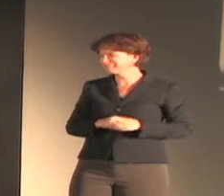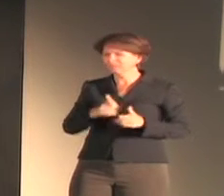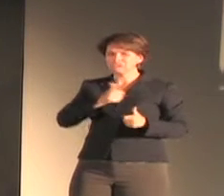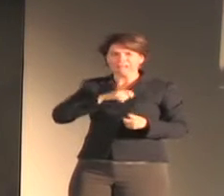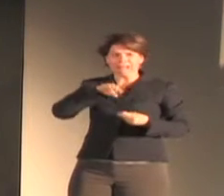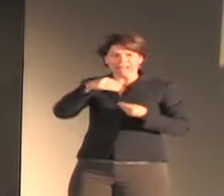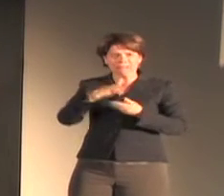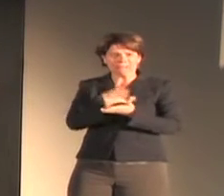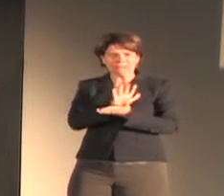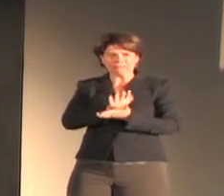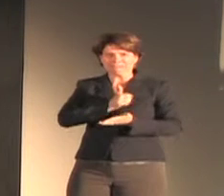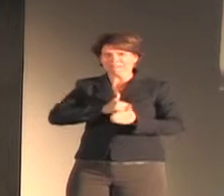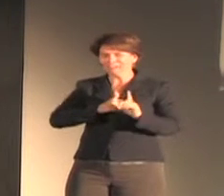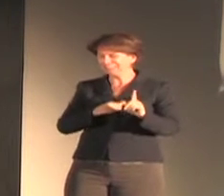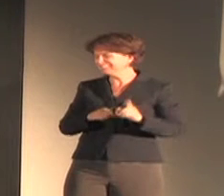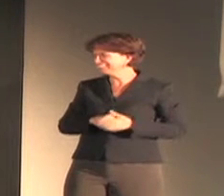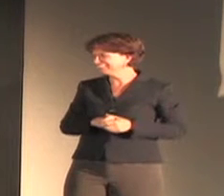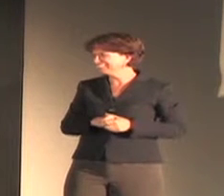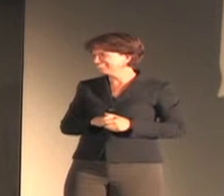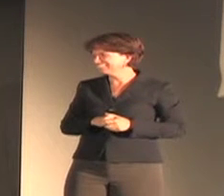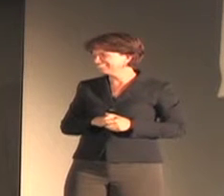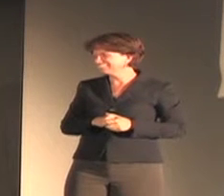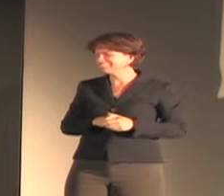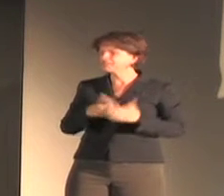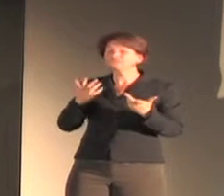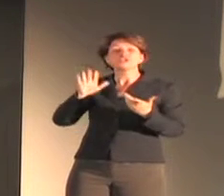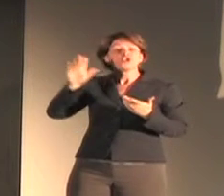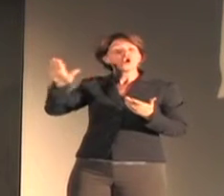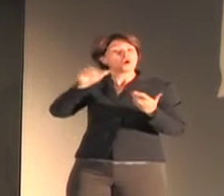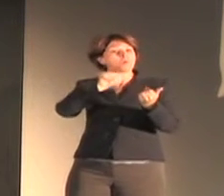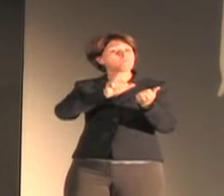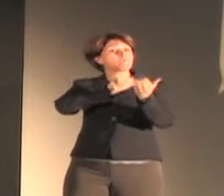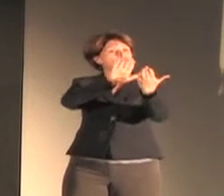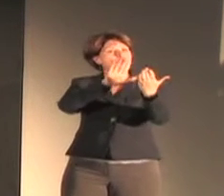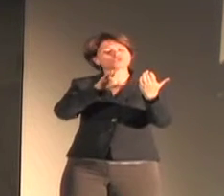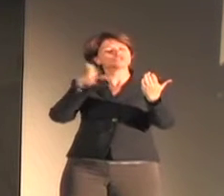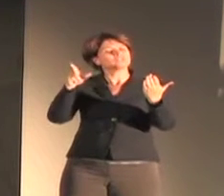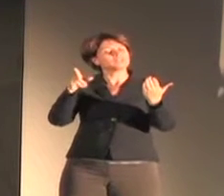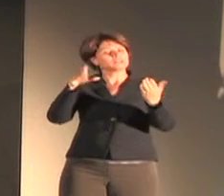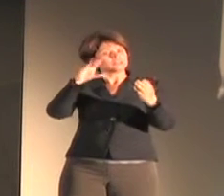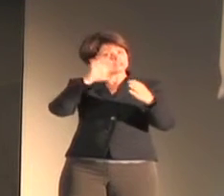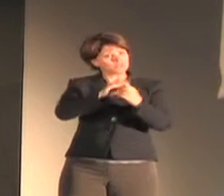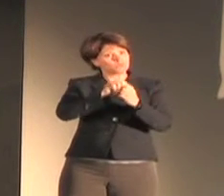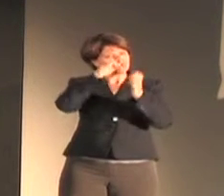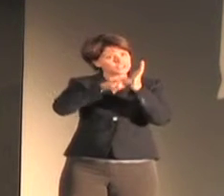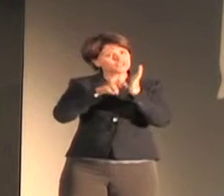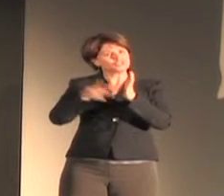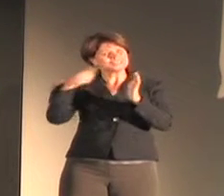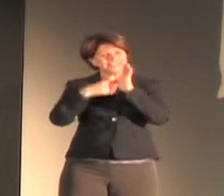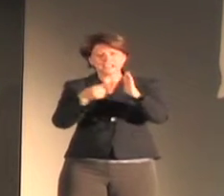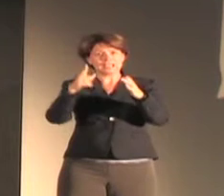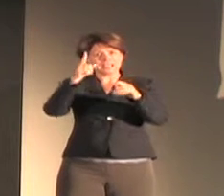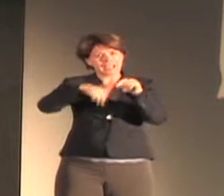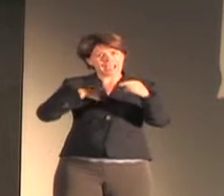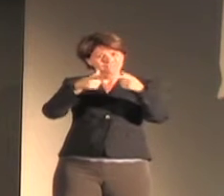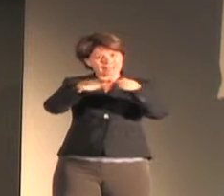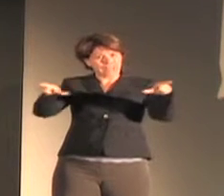reminds readers that sign languages exist because of their speakers and for their speakers. These languages are